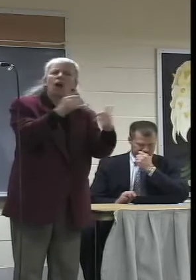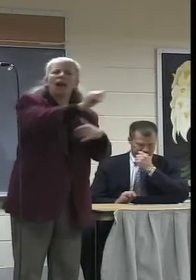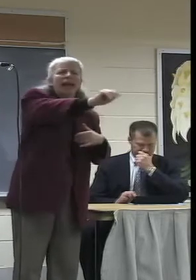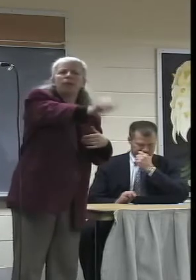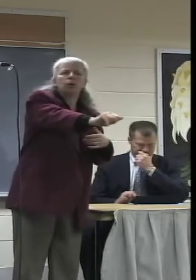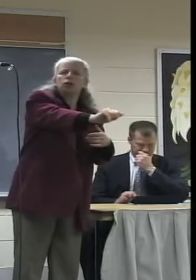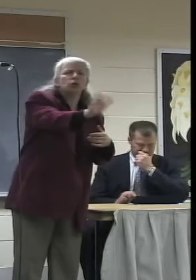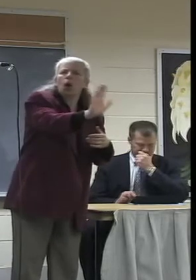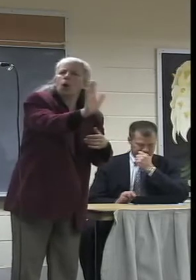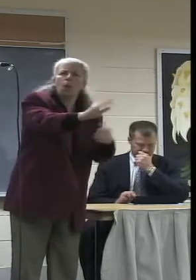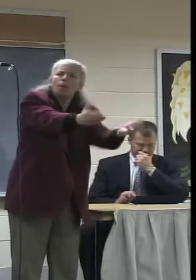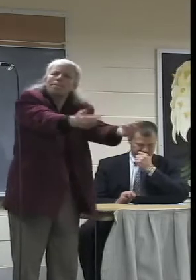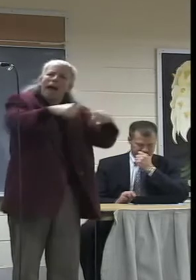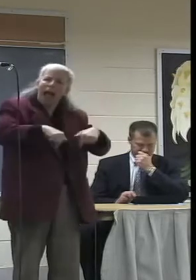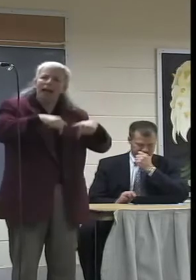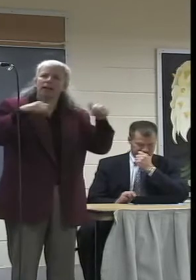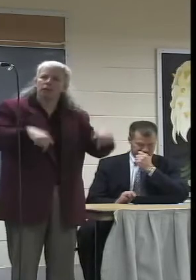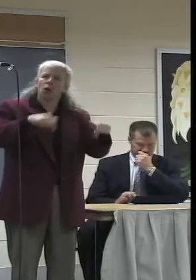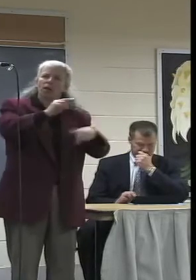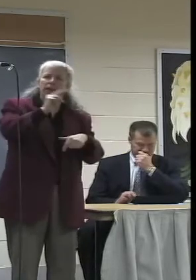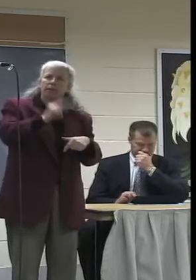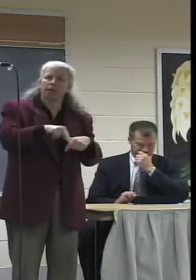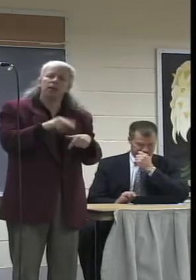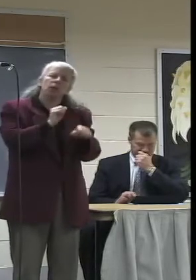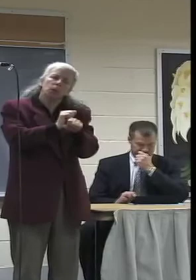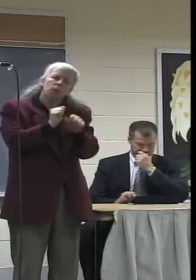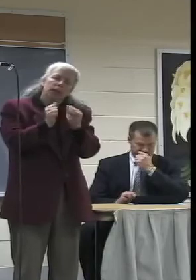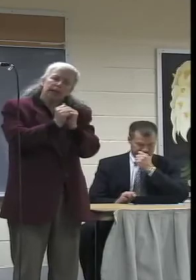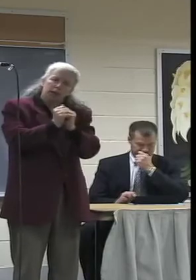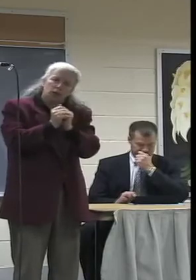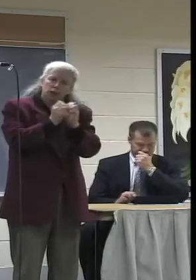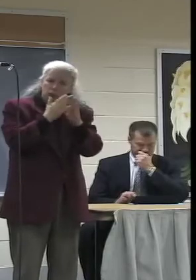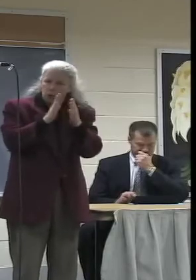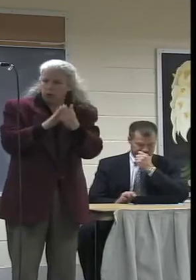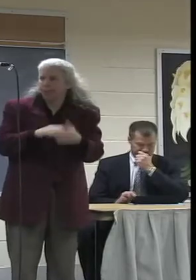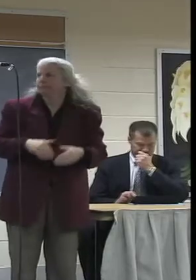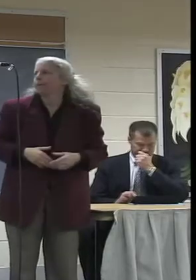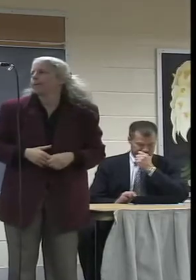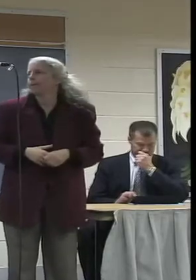Northampton so we all can work together as a community. Thank you.